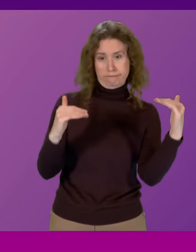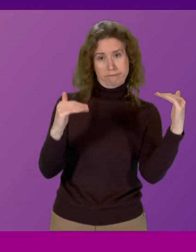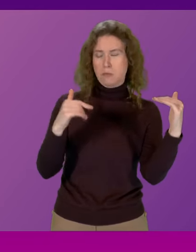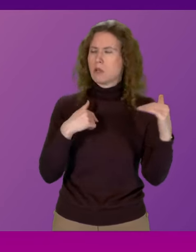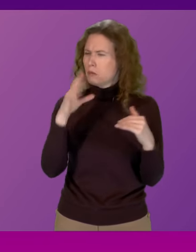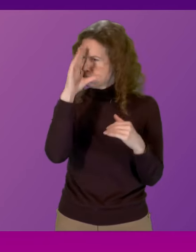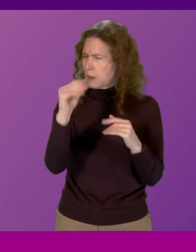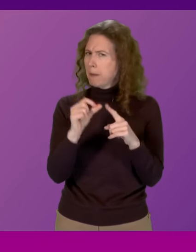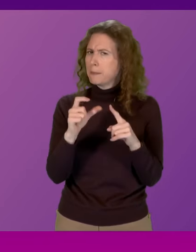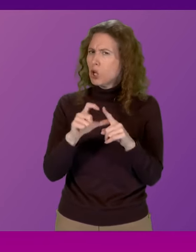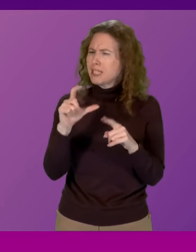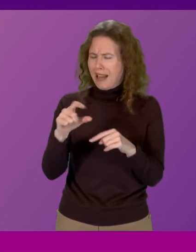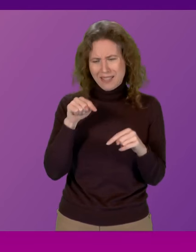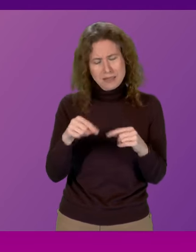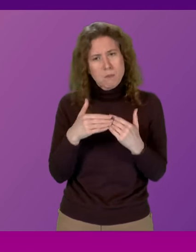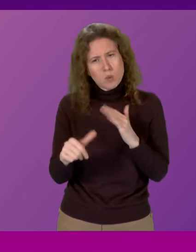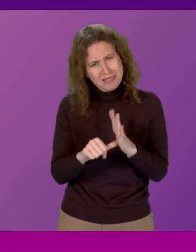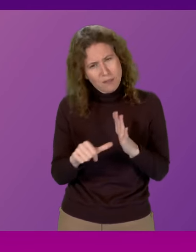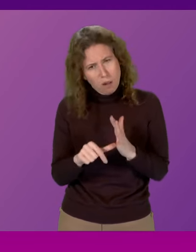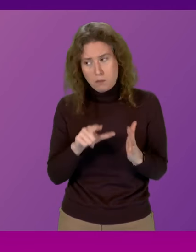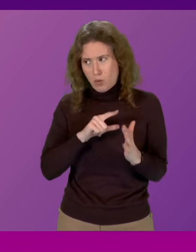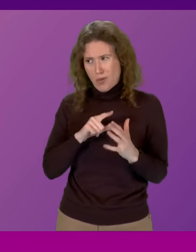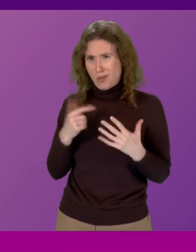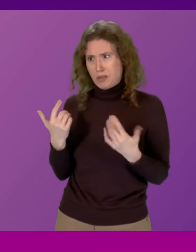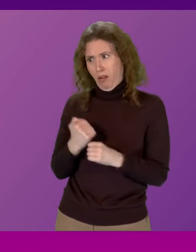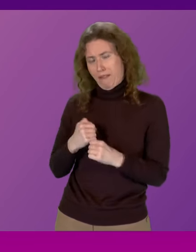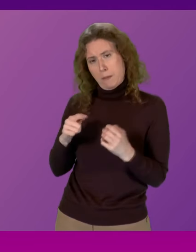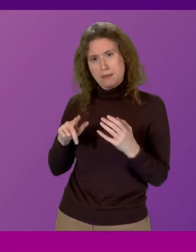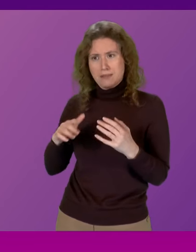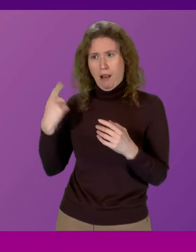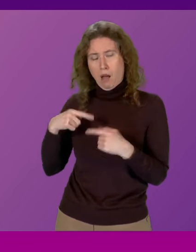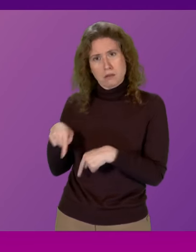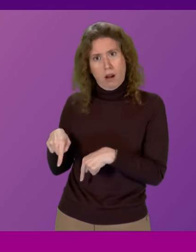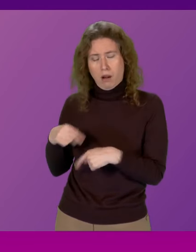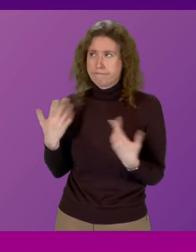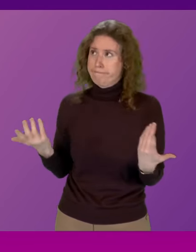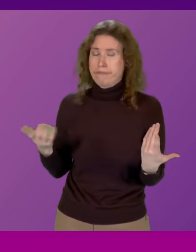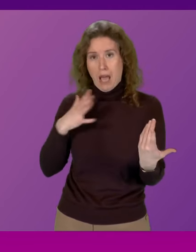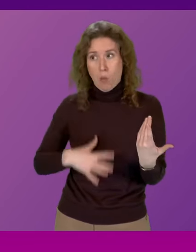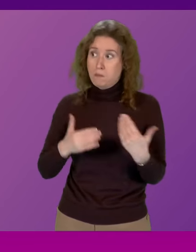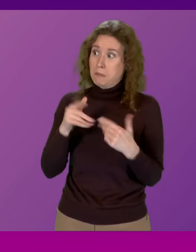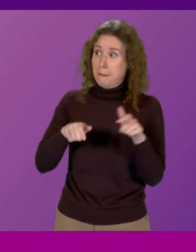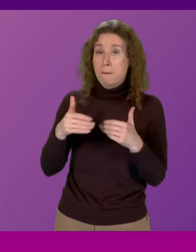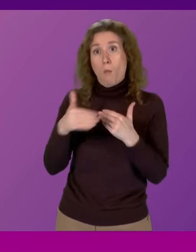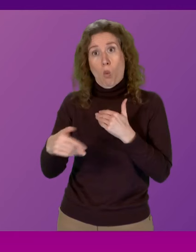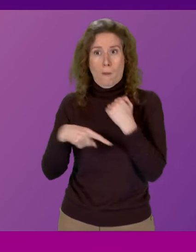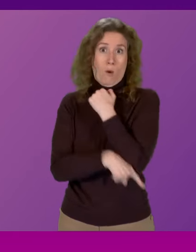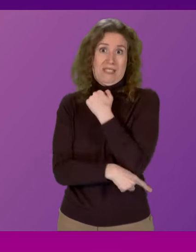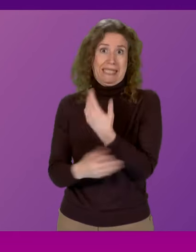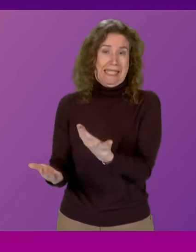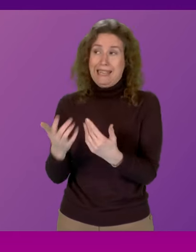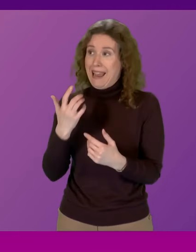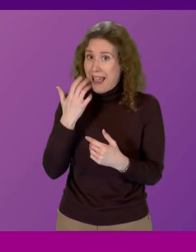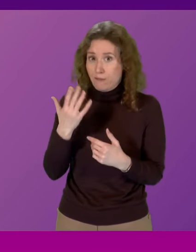Pam Duncan-Glancy that is made far more difficult by a Westminster Government that is hell-bent on deepening poverty at every single